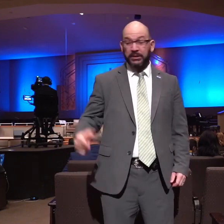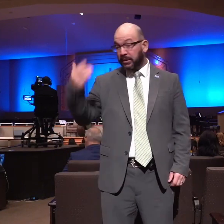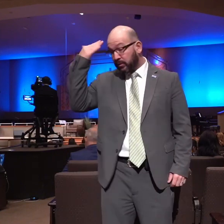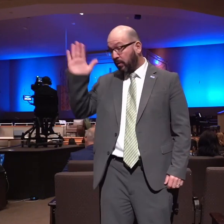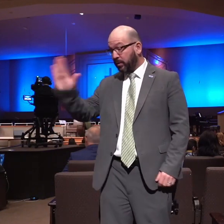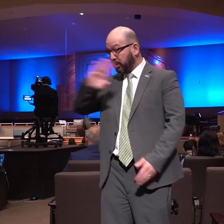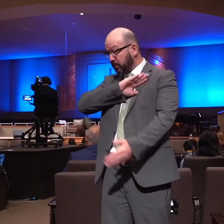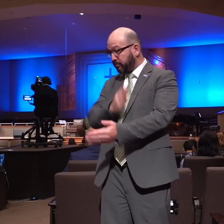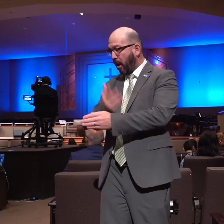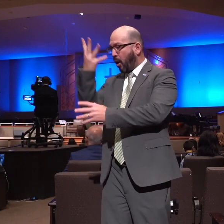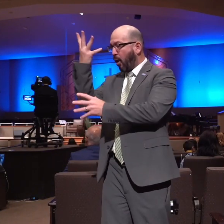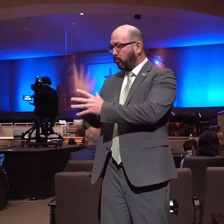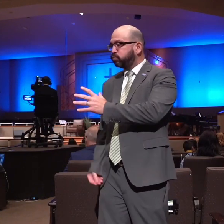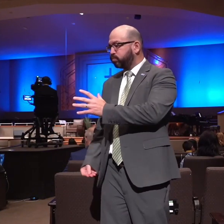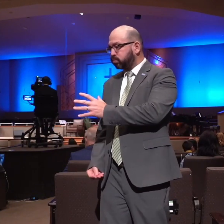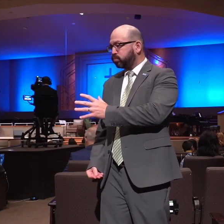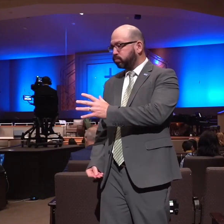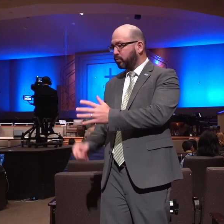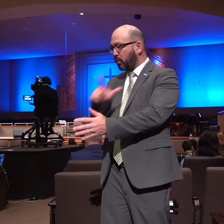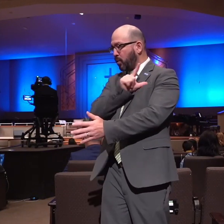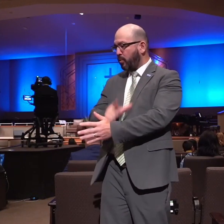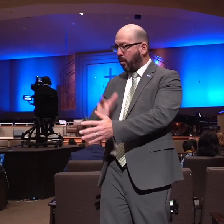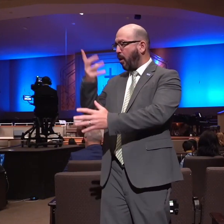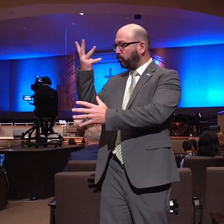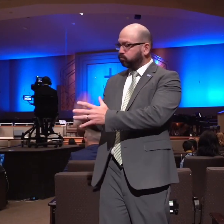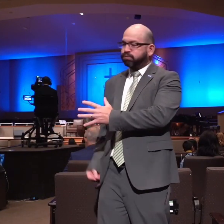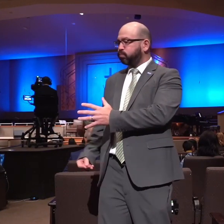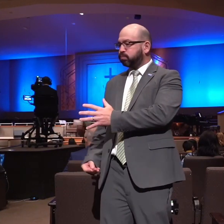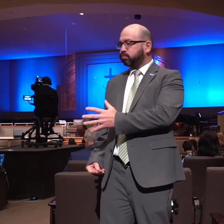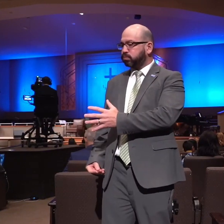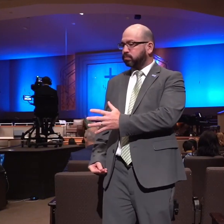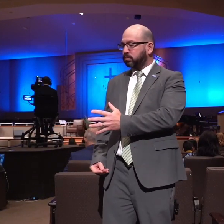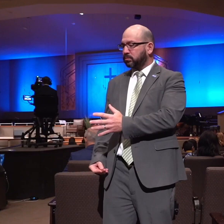that the lord was departed from him